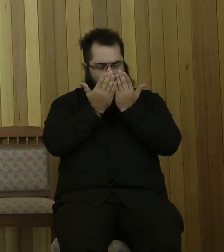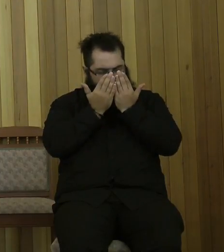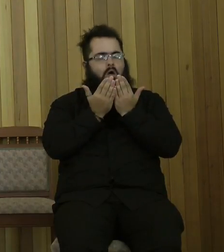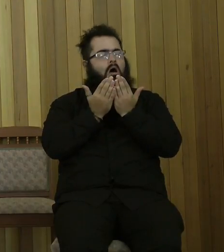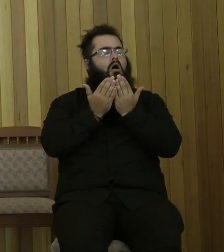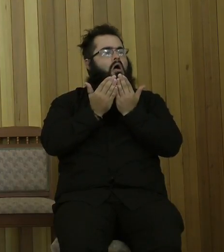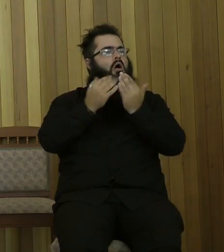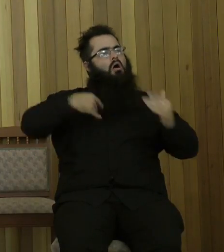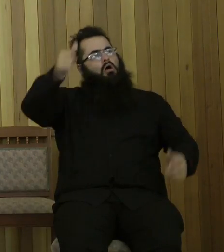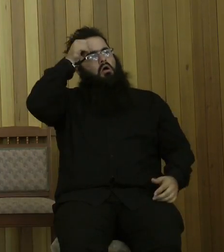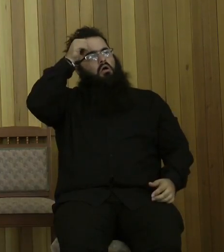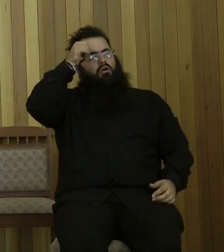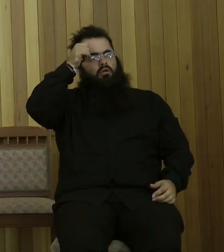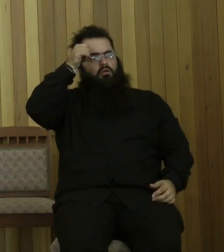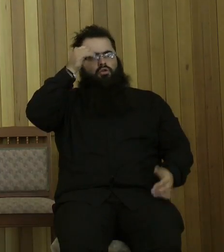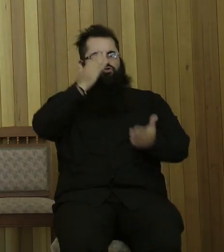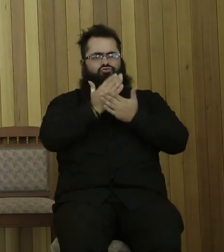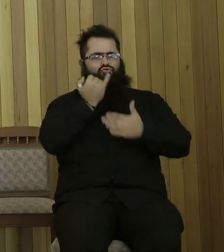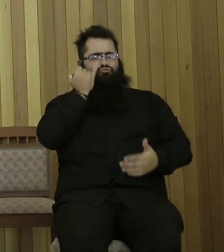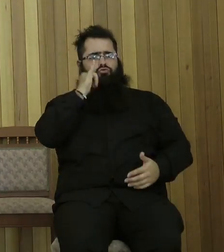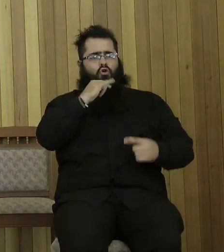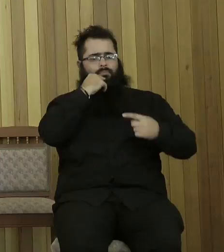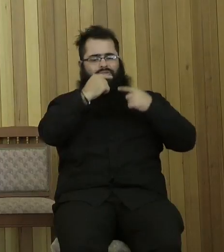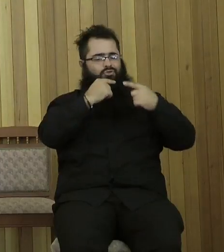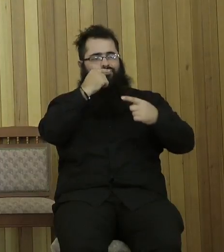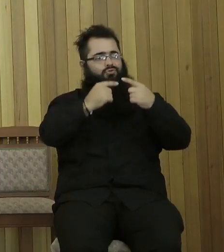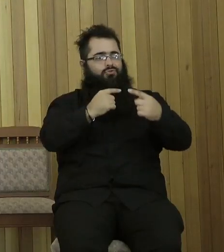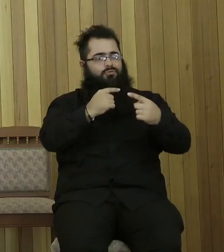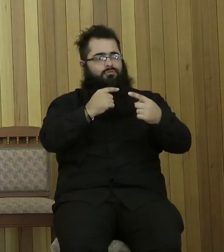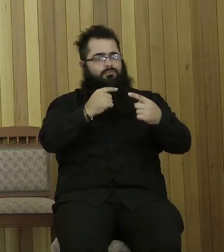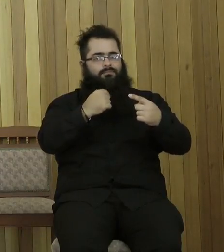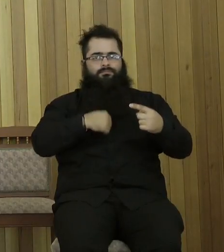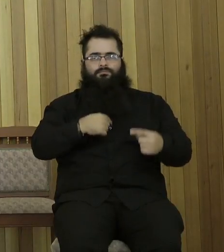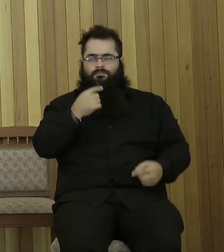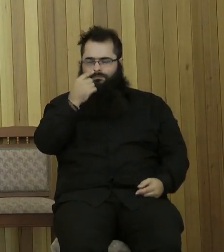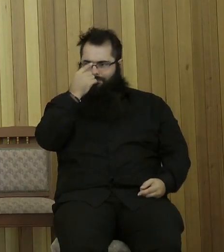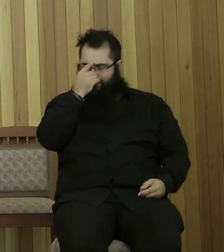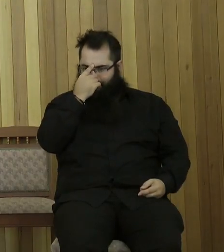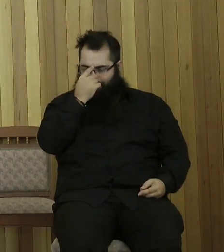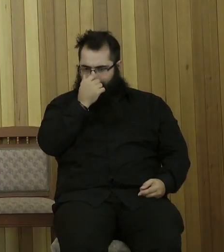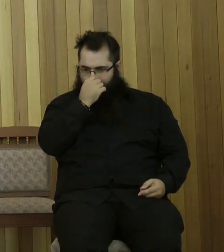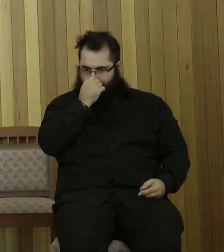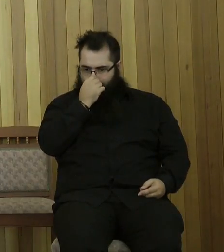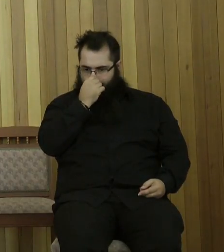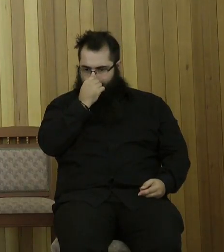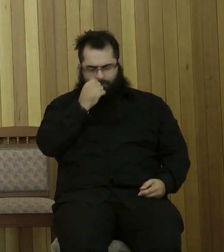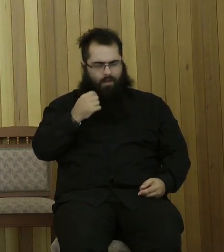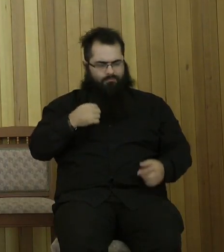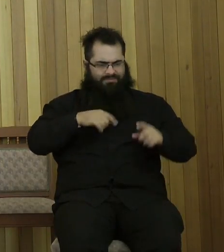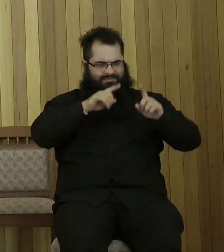verses. I'm thinking of ones where, I've totally mis-started my start of my sermon, but this is where